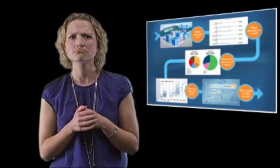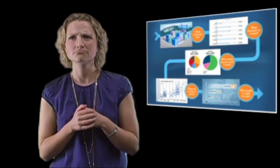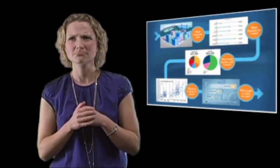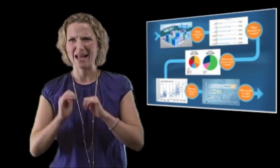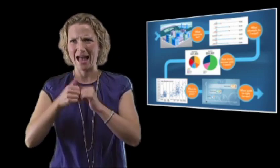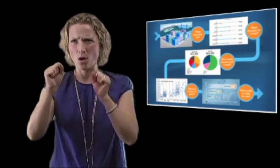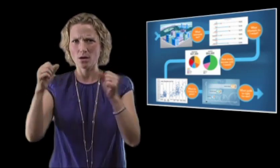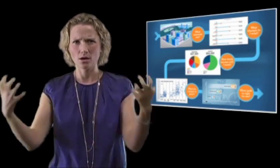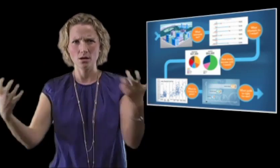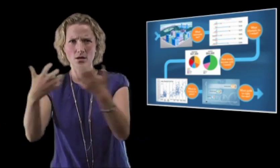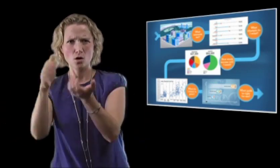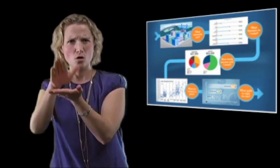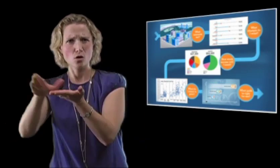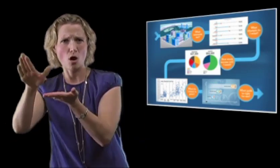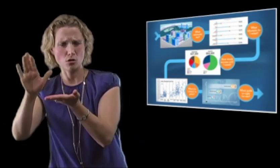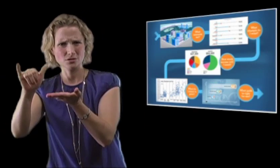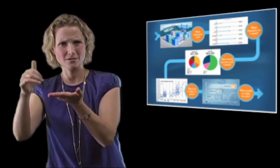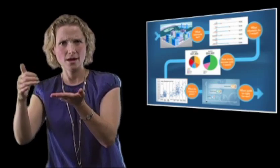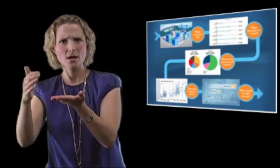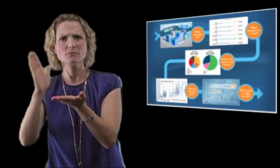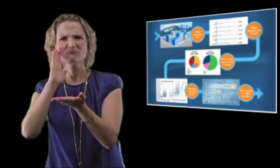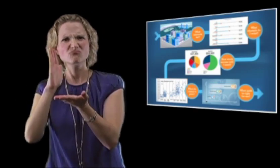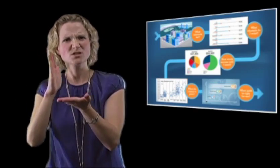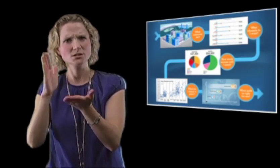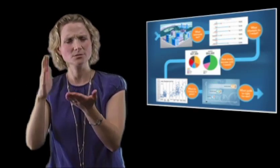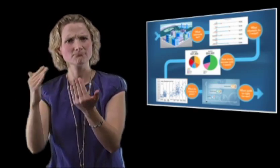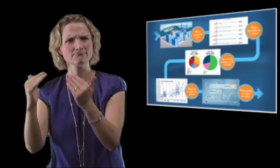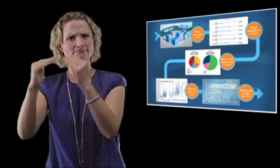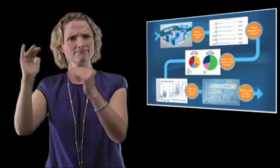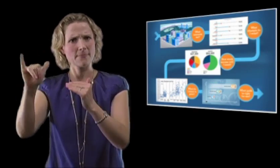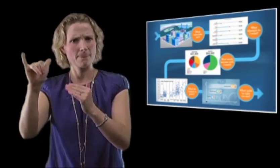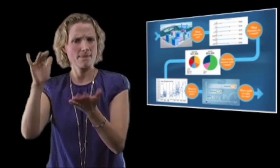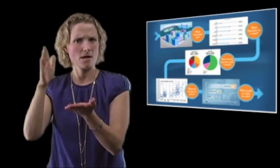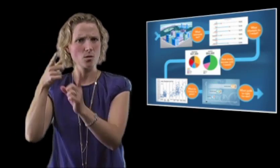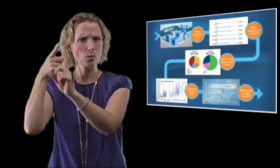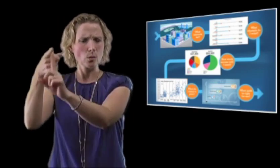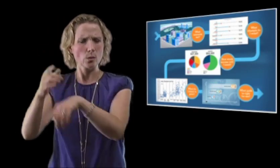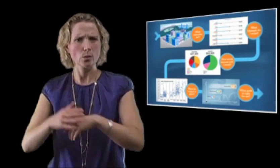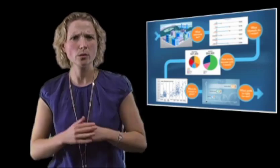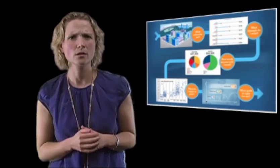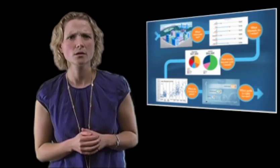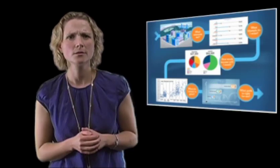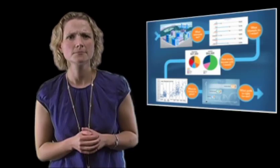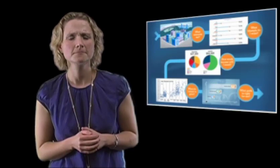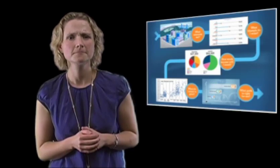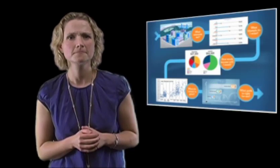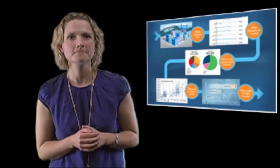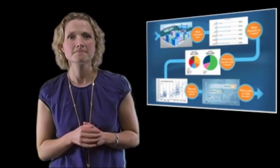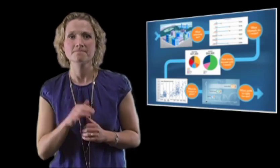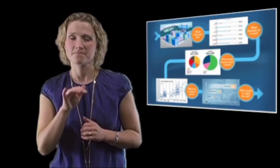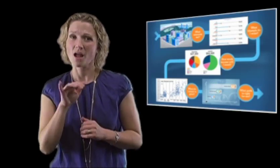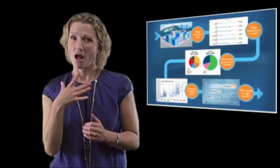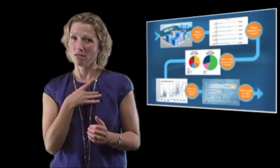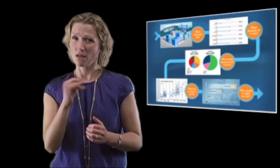and how can college help them meet their career goals